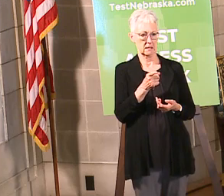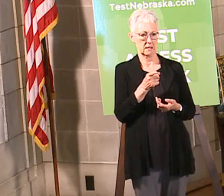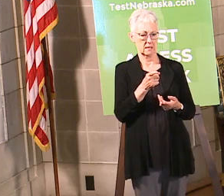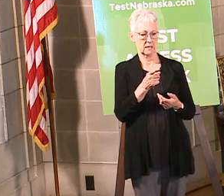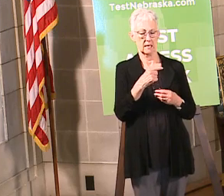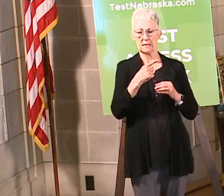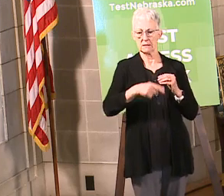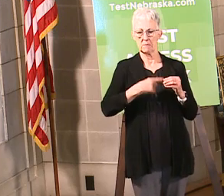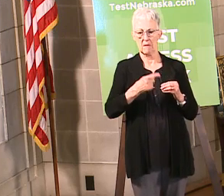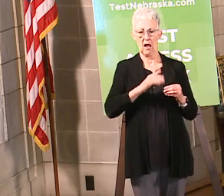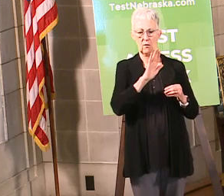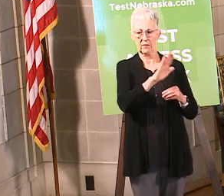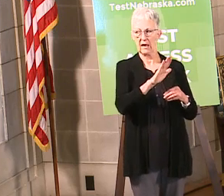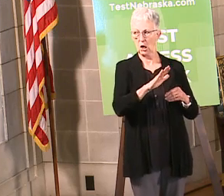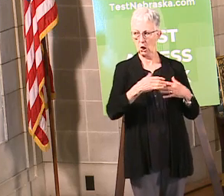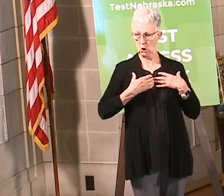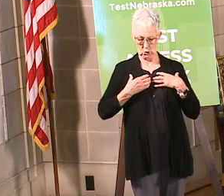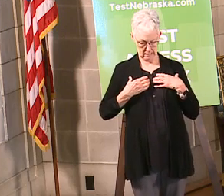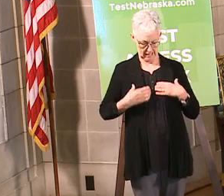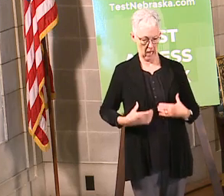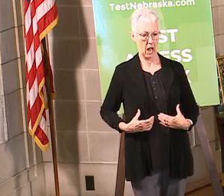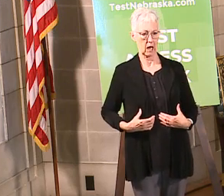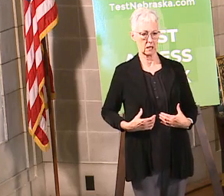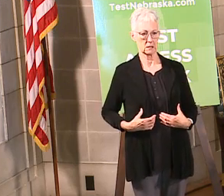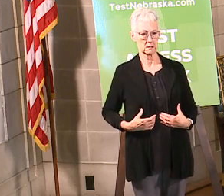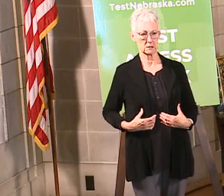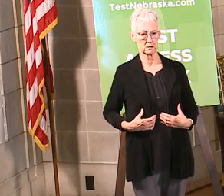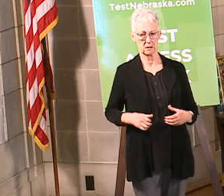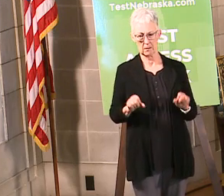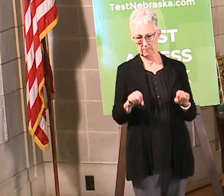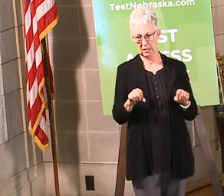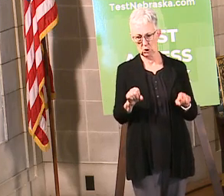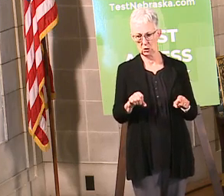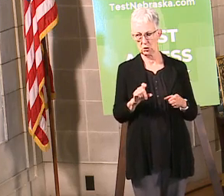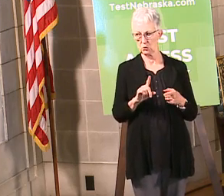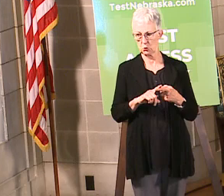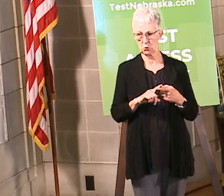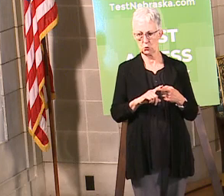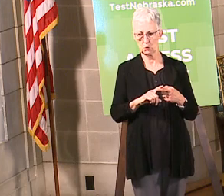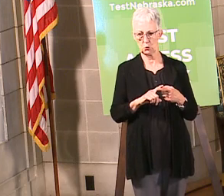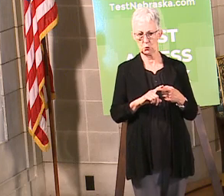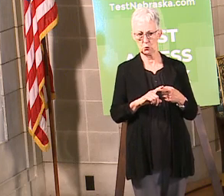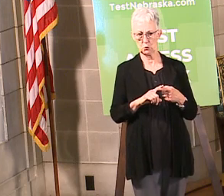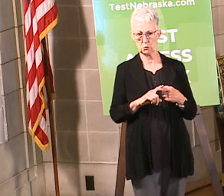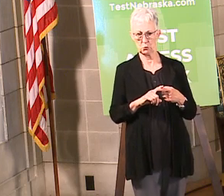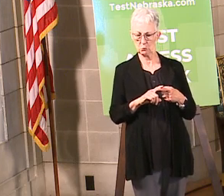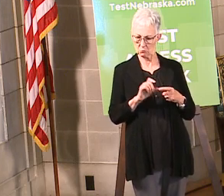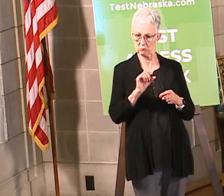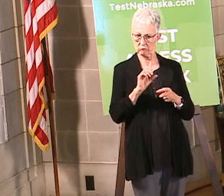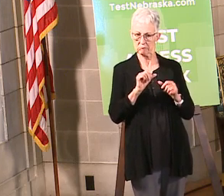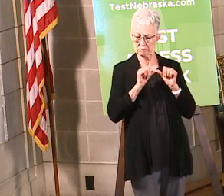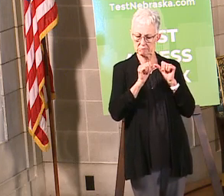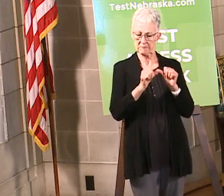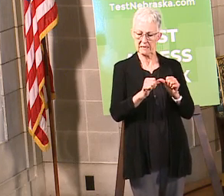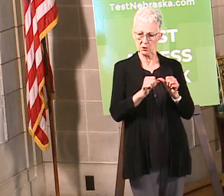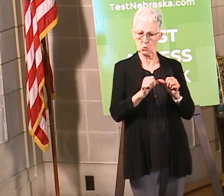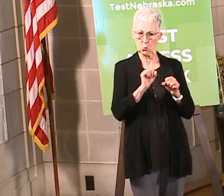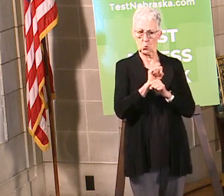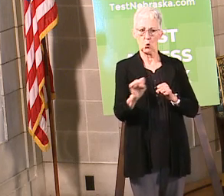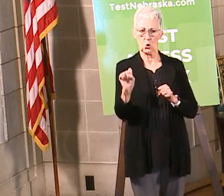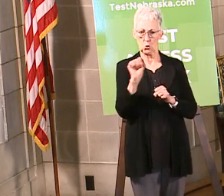capacity even not even not only in elderly patients but even in patients that are